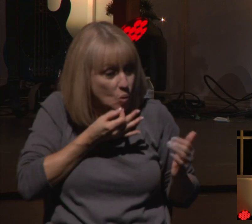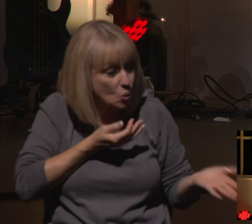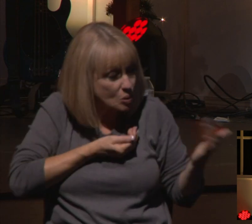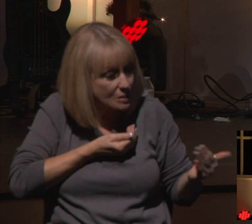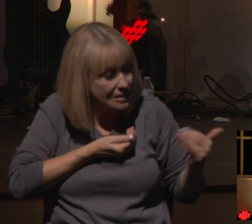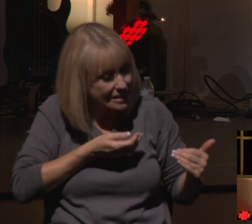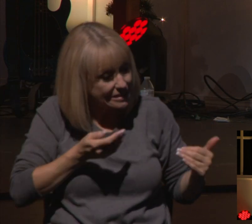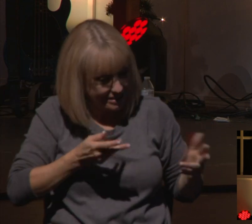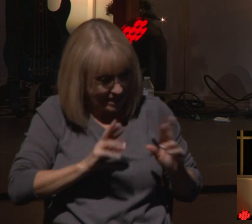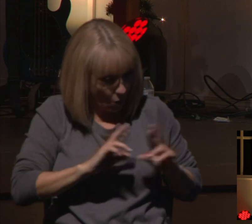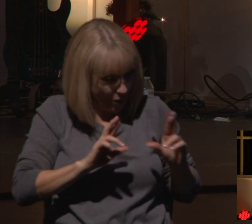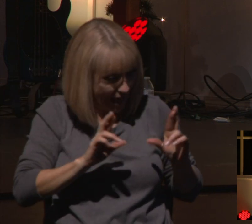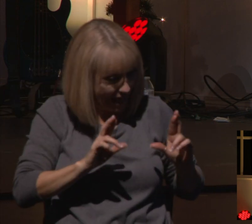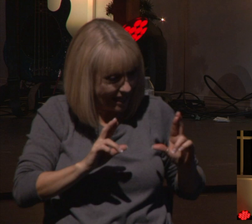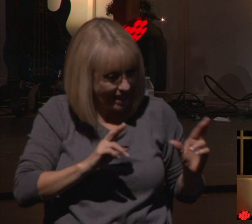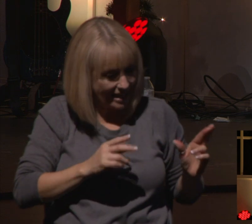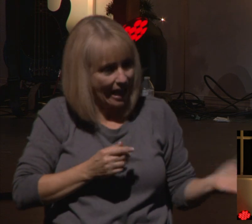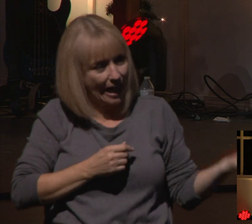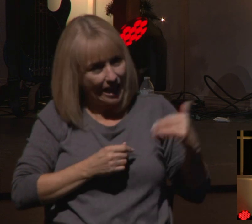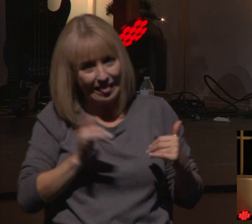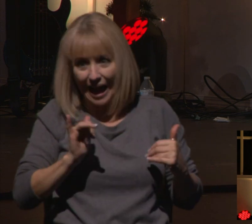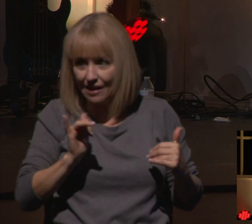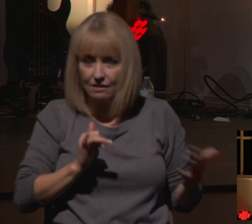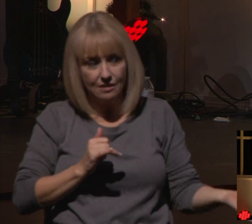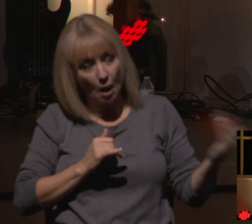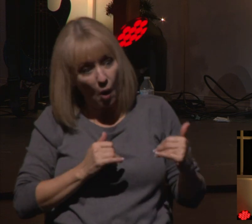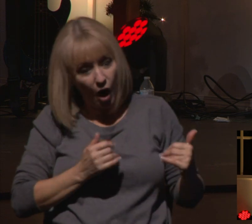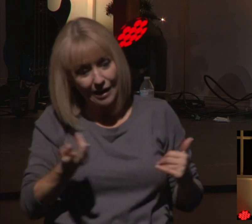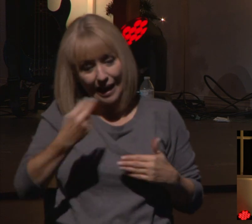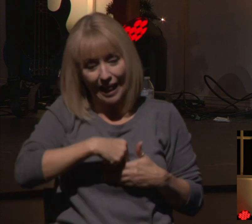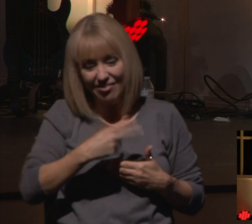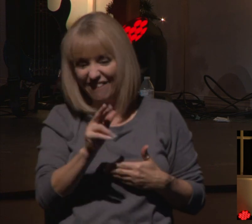bags, get in the van, because we're going home.